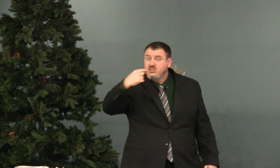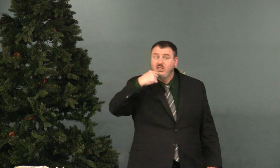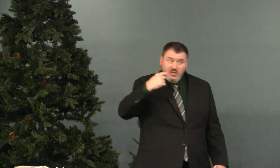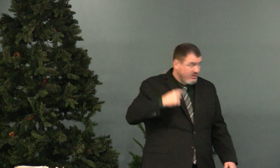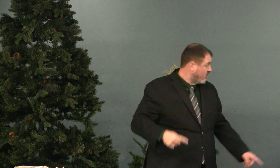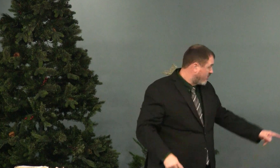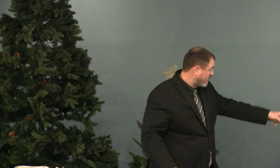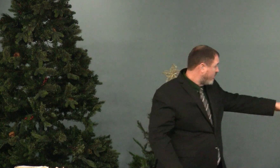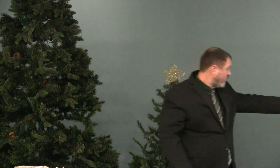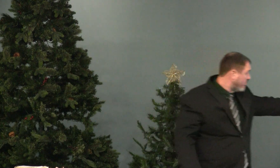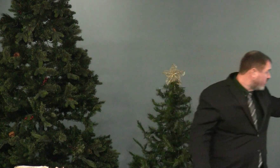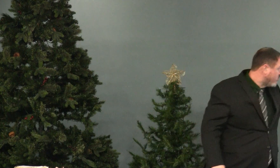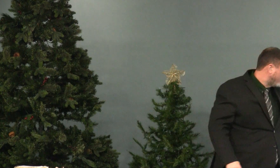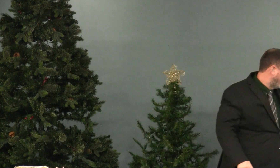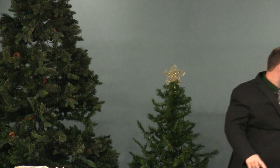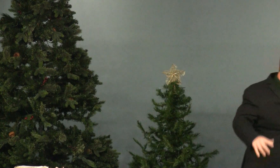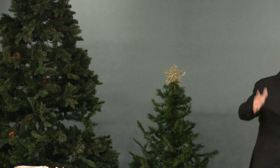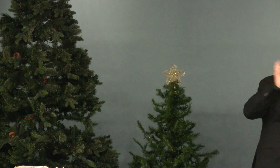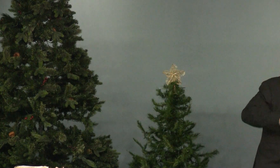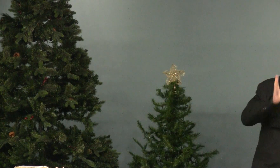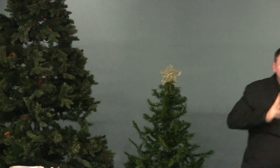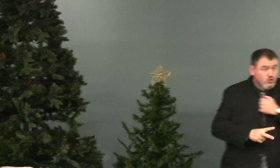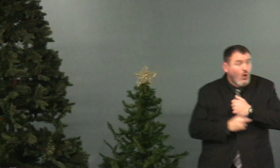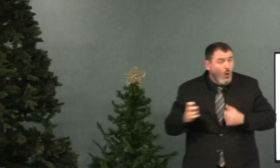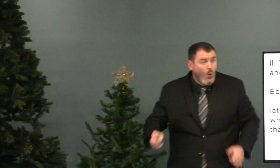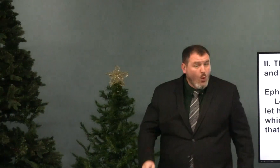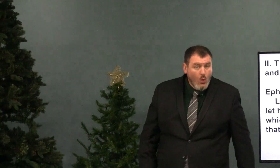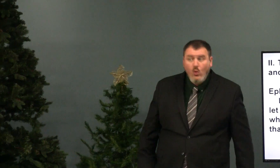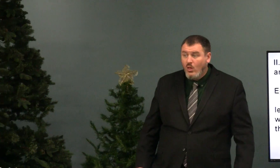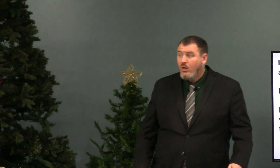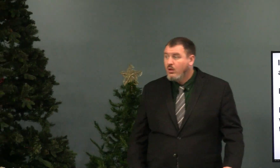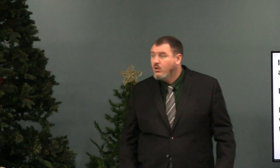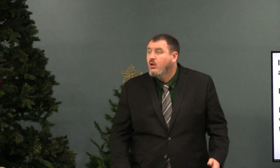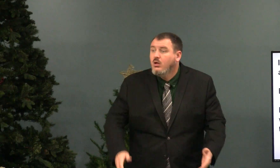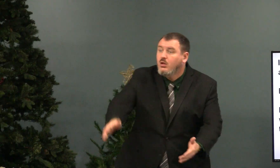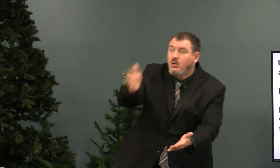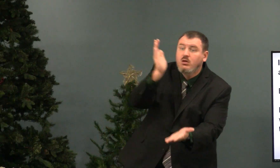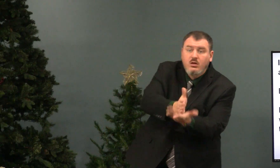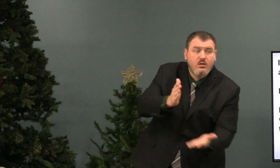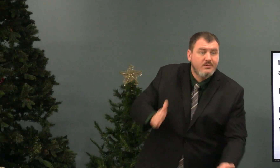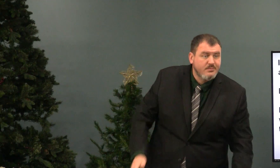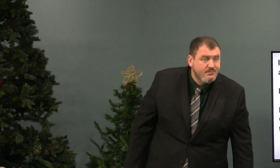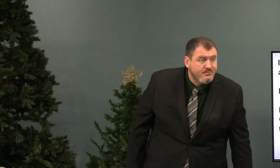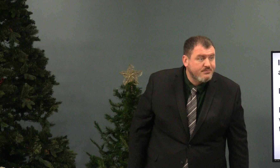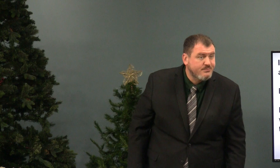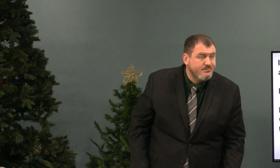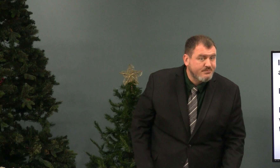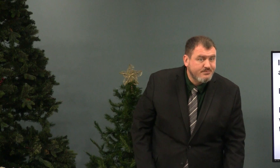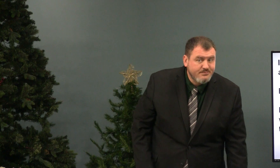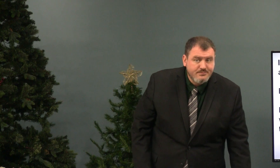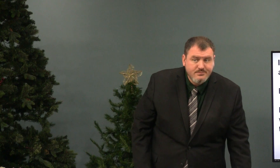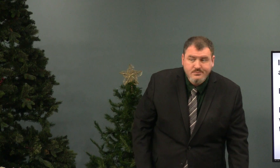And Paul says, let him that stole, that used to steal, steal no more.